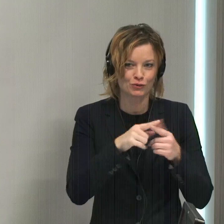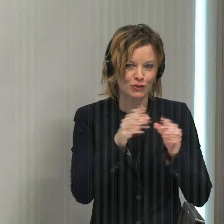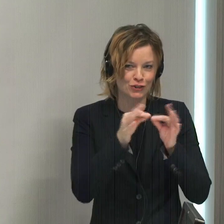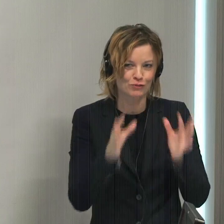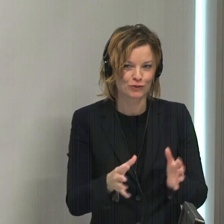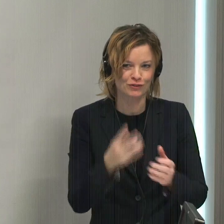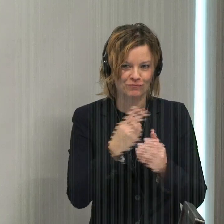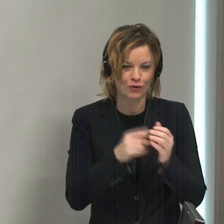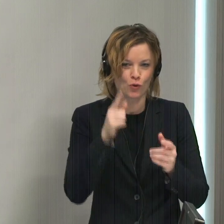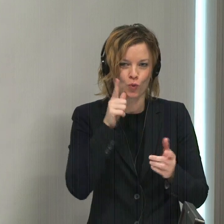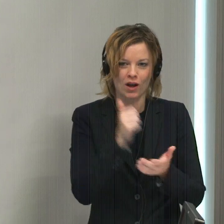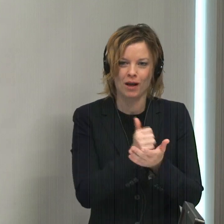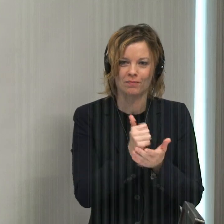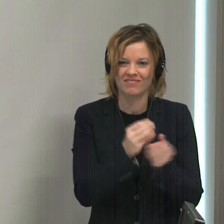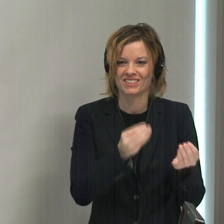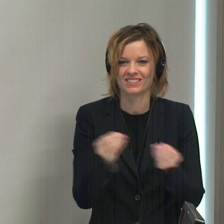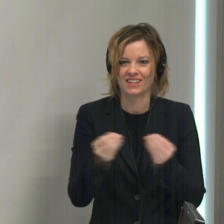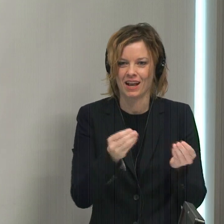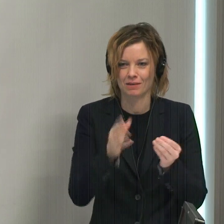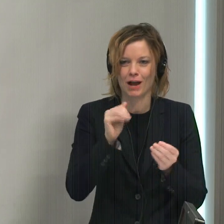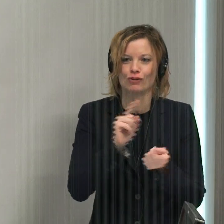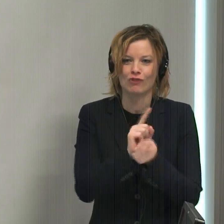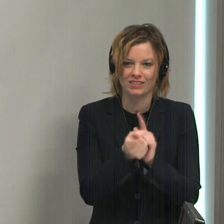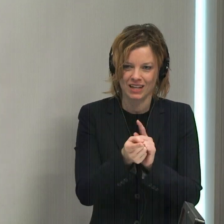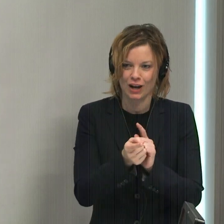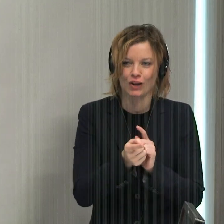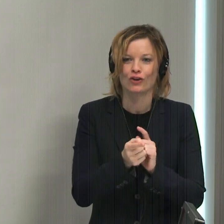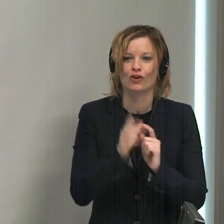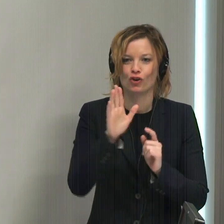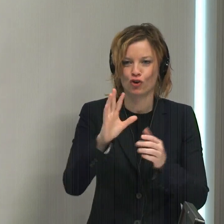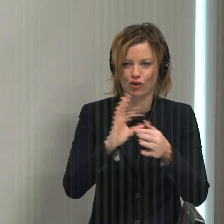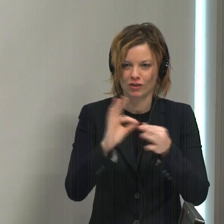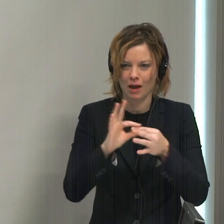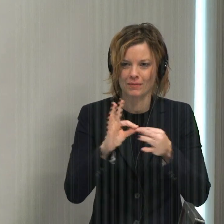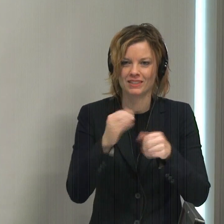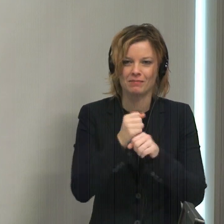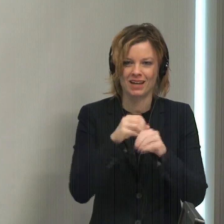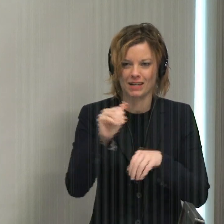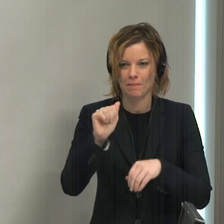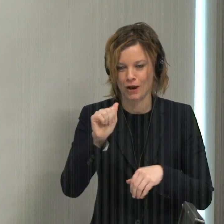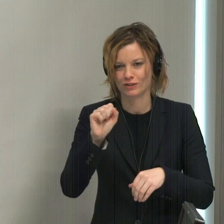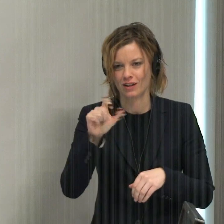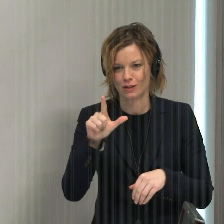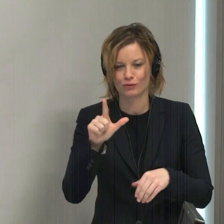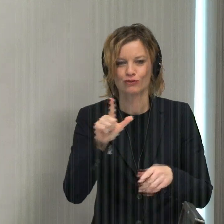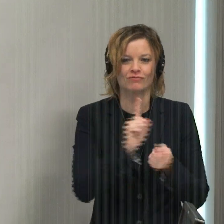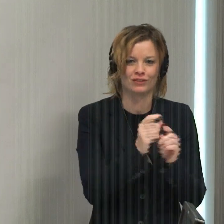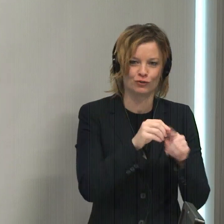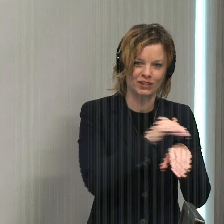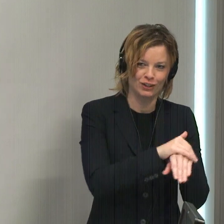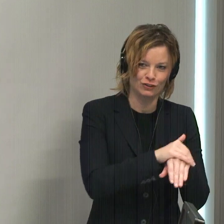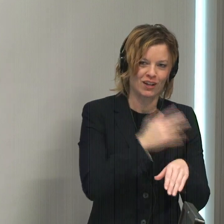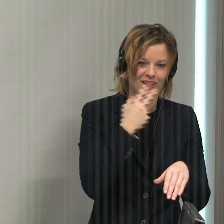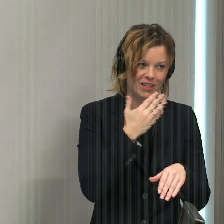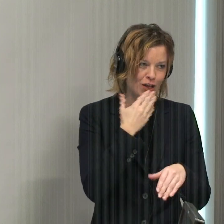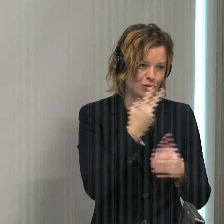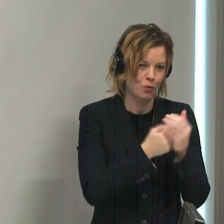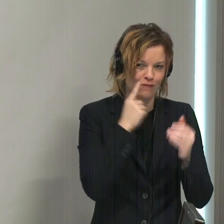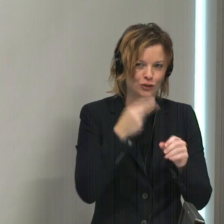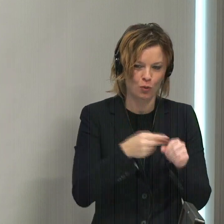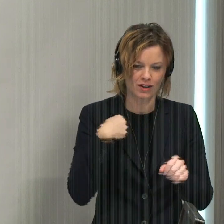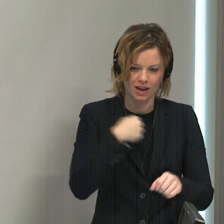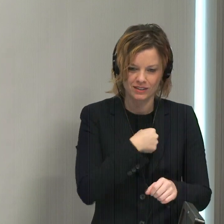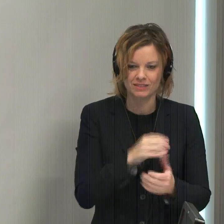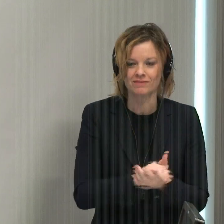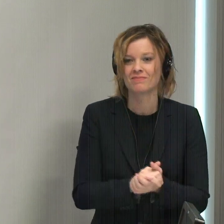interpreters who facilitated by translating her comments made in American Sign Language into English. Thank you both for joining us.